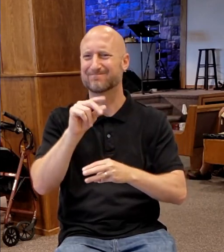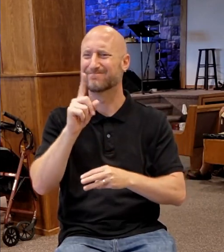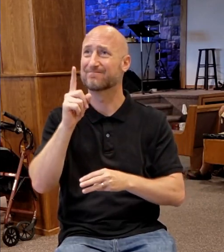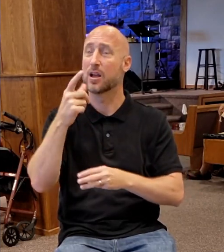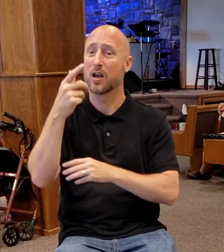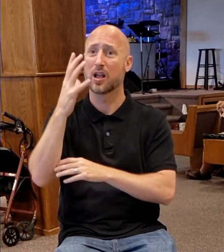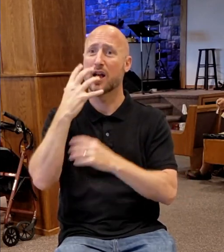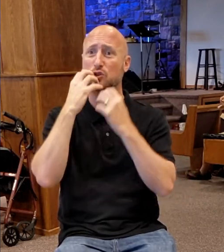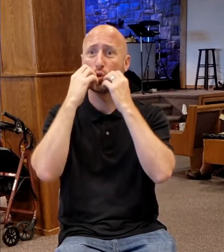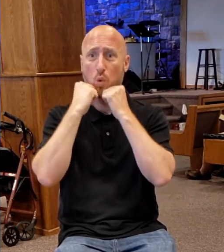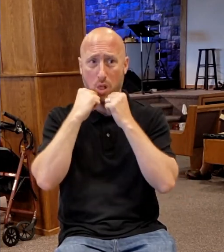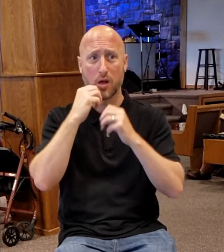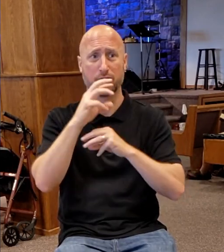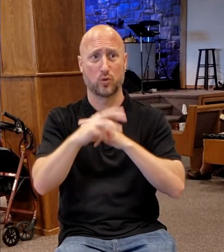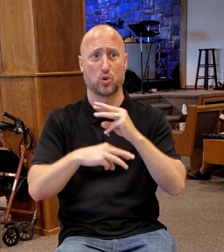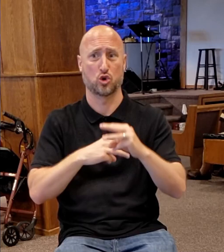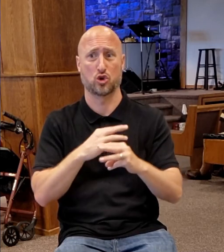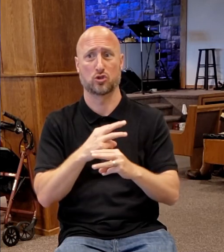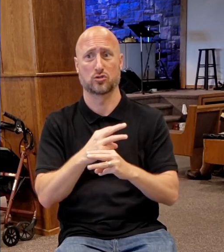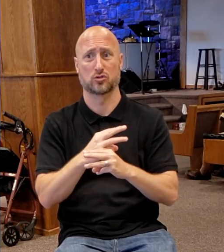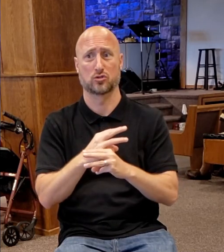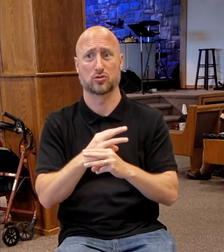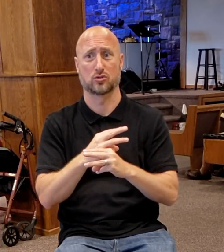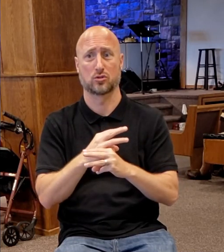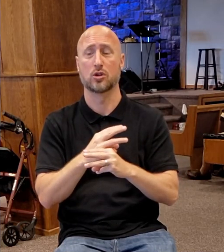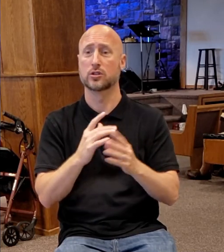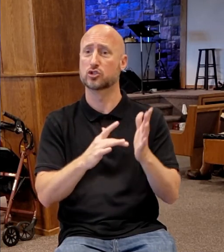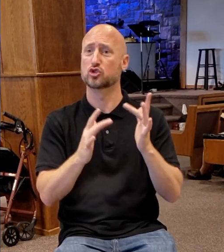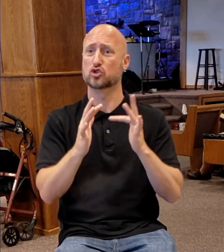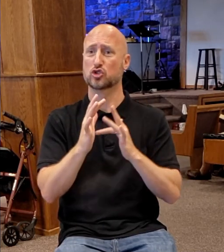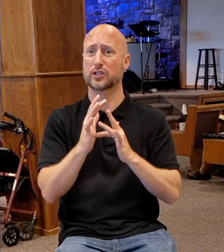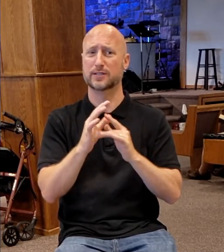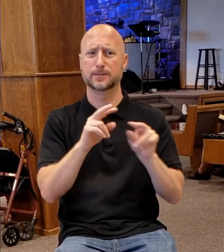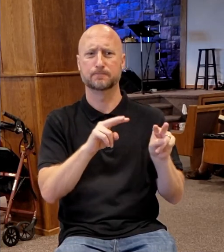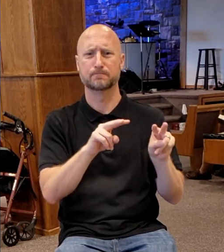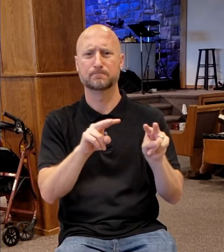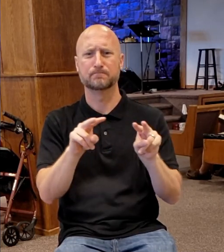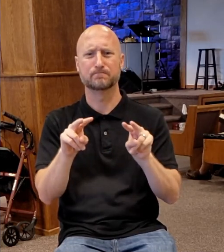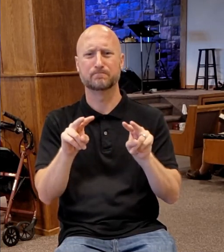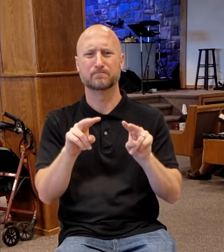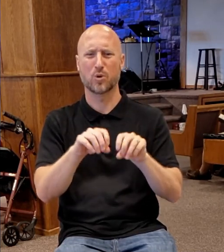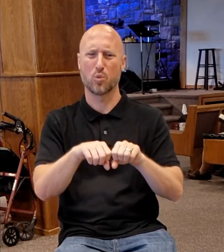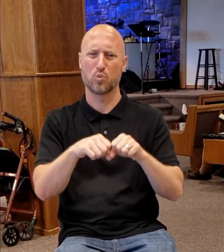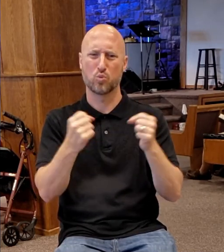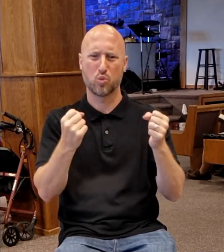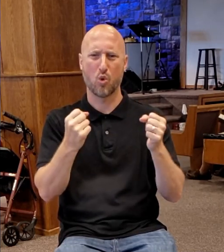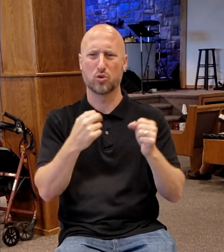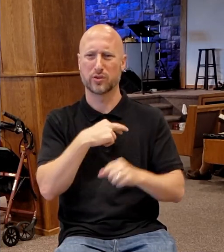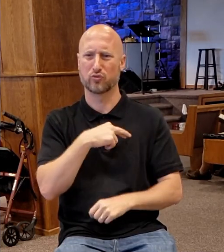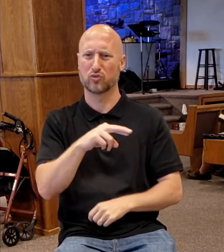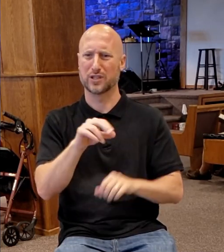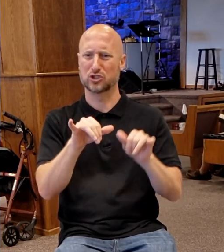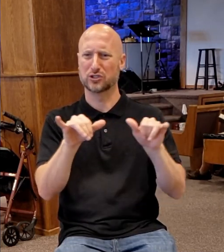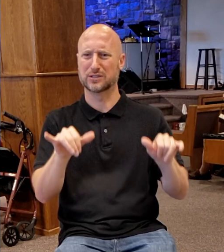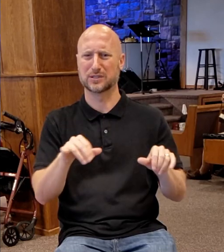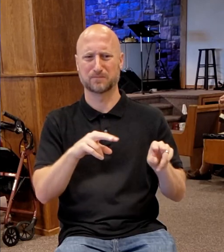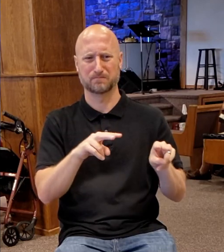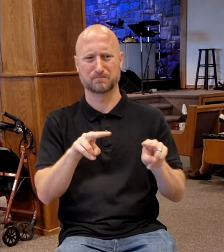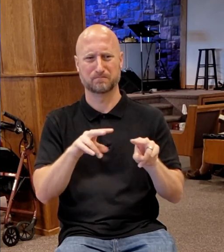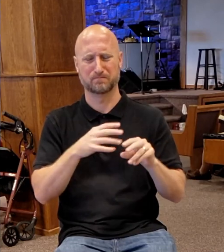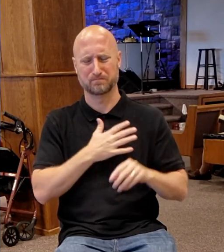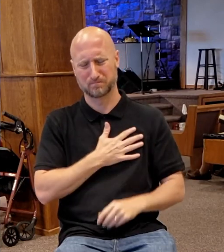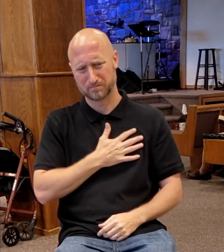was remarkable. He had a broken heart for this broken religious system. He loved the Pharisees and the Sadducees.